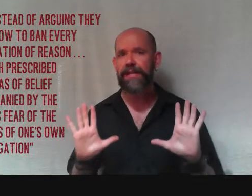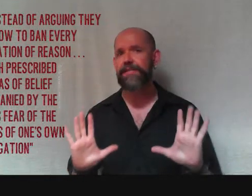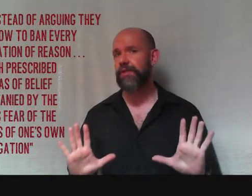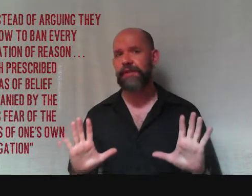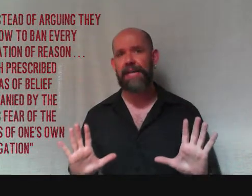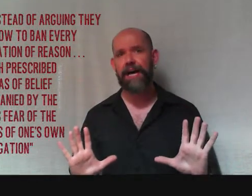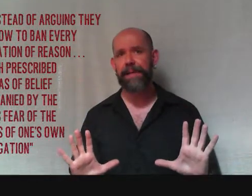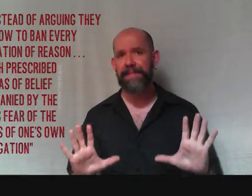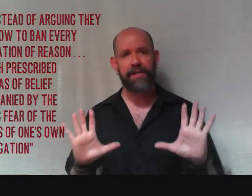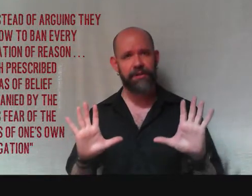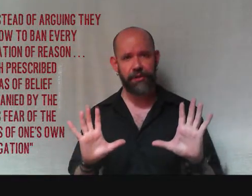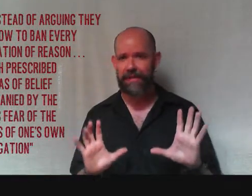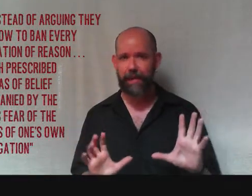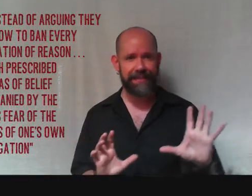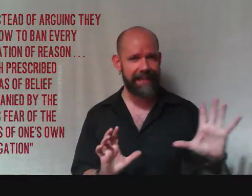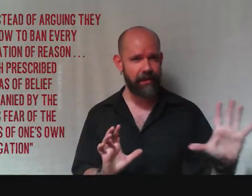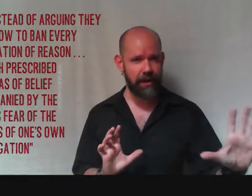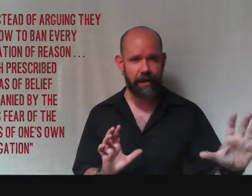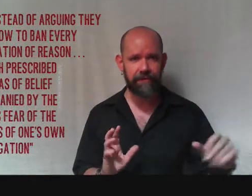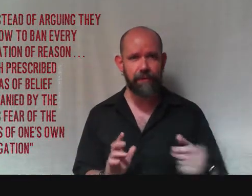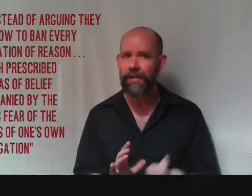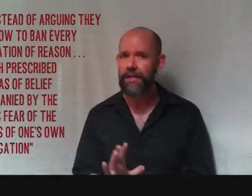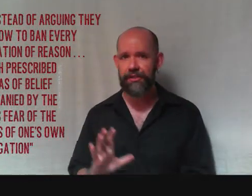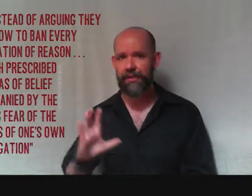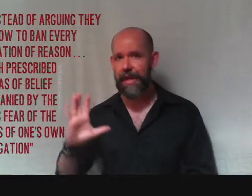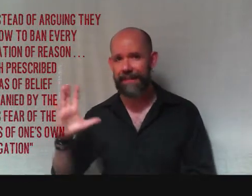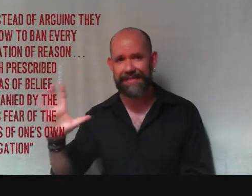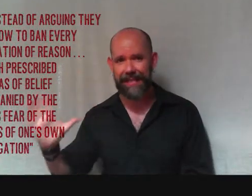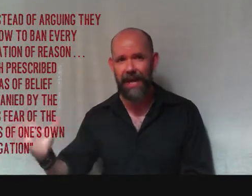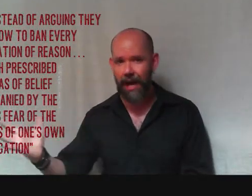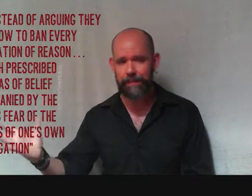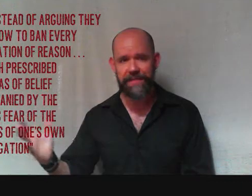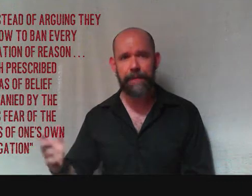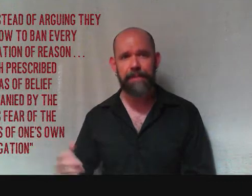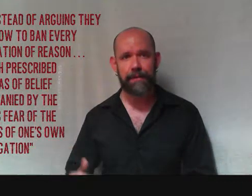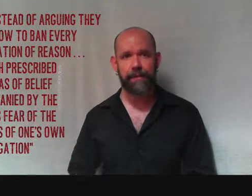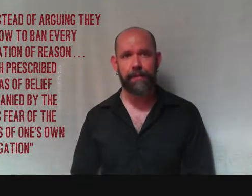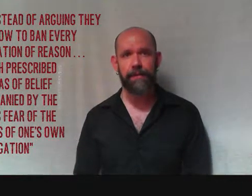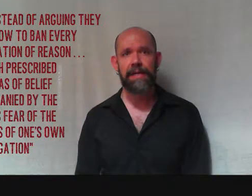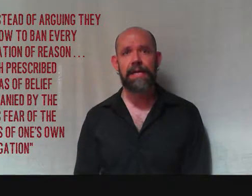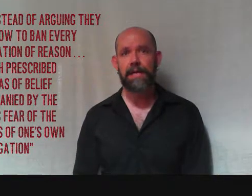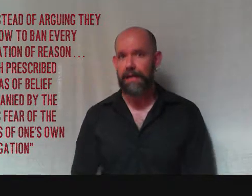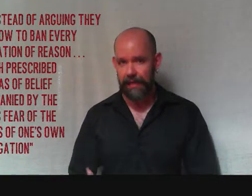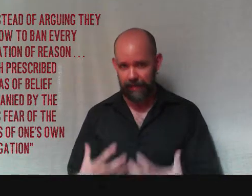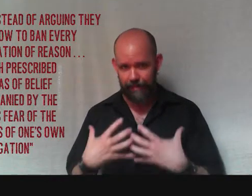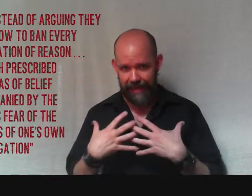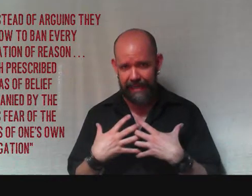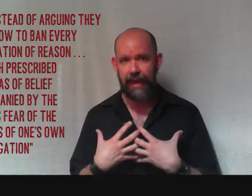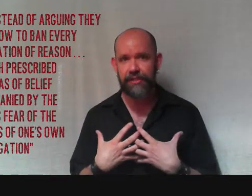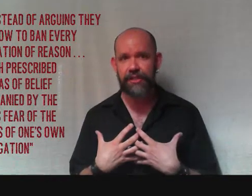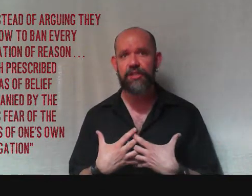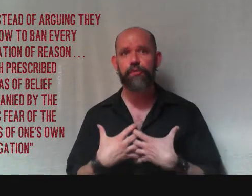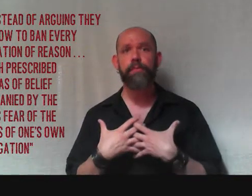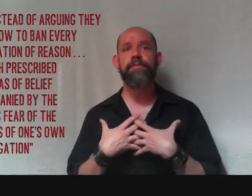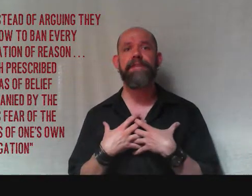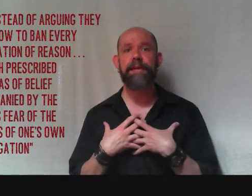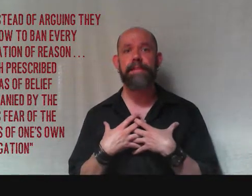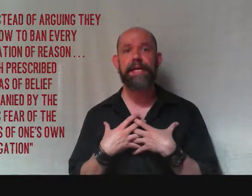certain topics. Certain topics that are uncomfortable. Certain topics that upset people. My conscience will prevent me